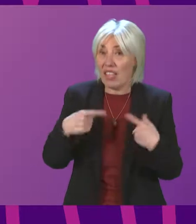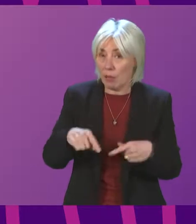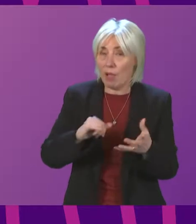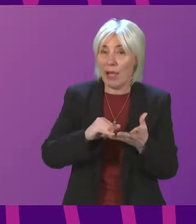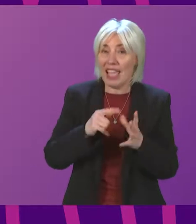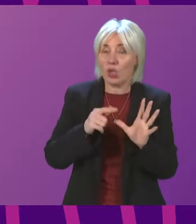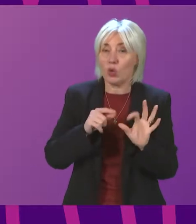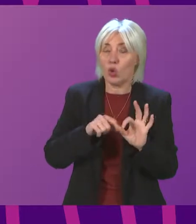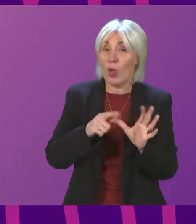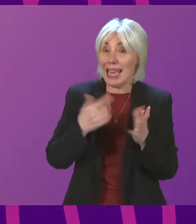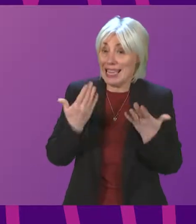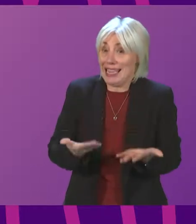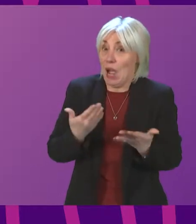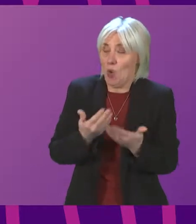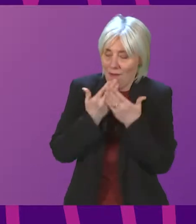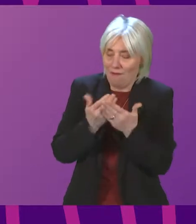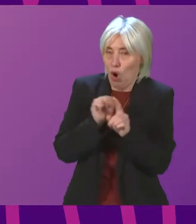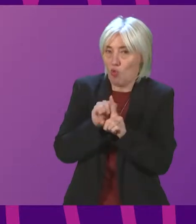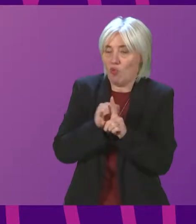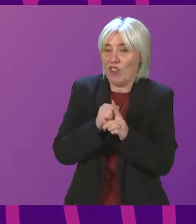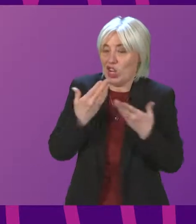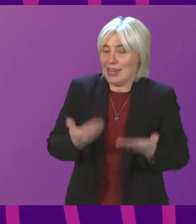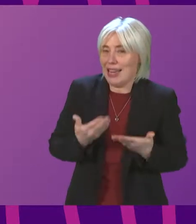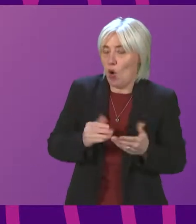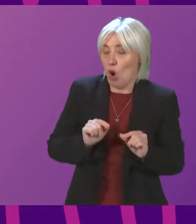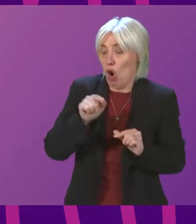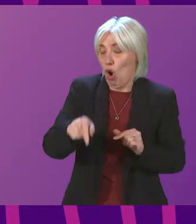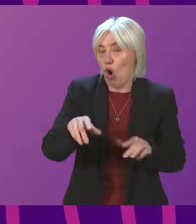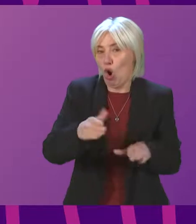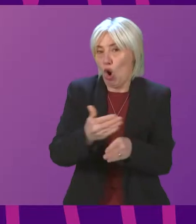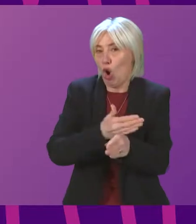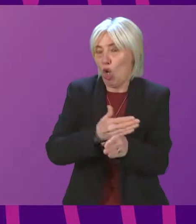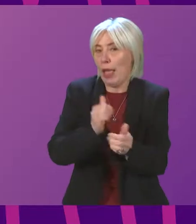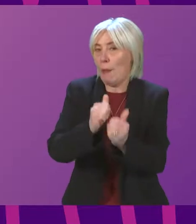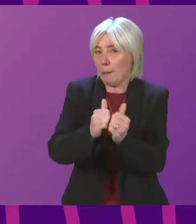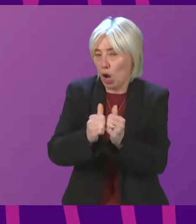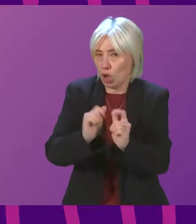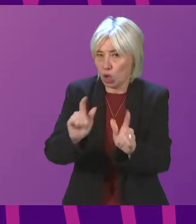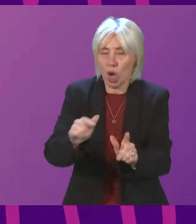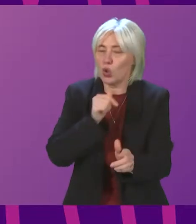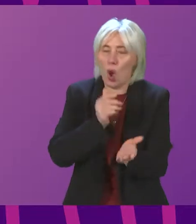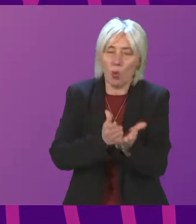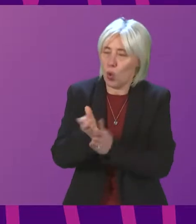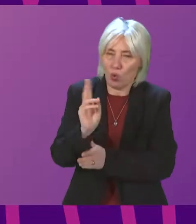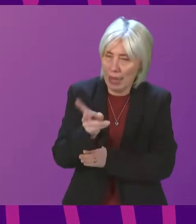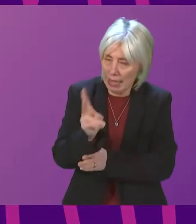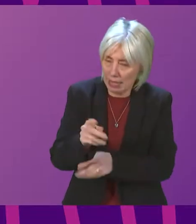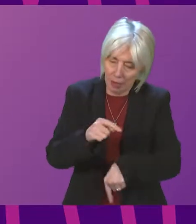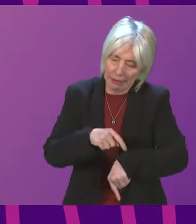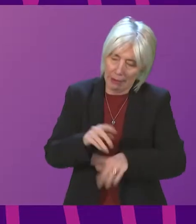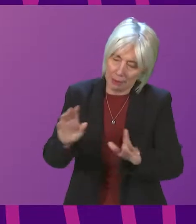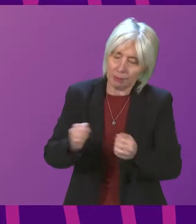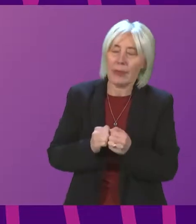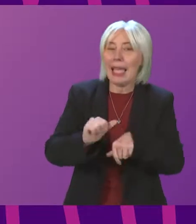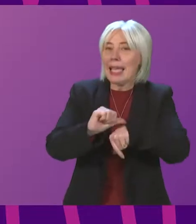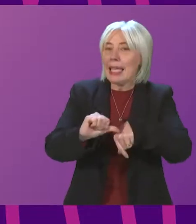SQE now in terms of revision support and in terms of early March and why that was so for the benefit of time I won't go through that again. On the Easter